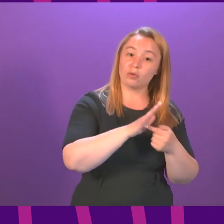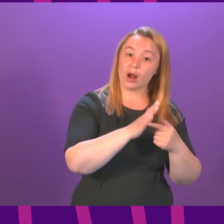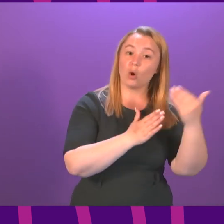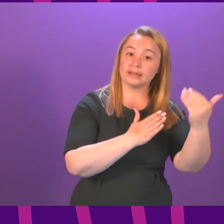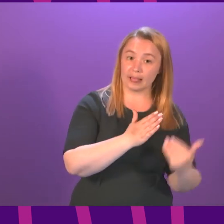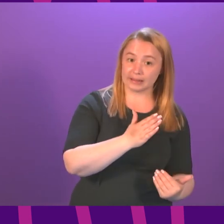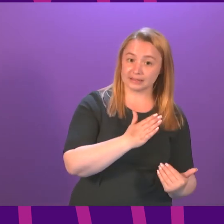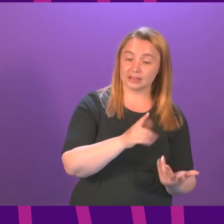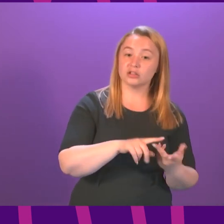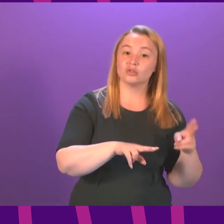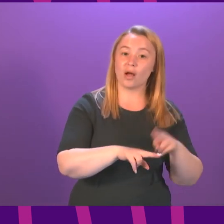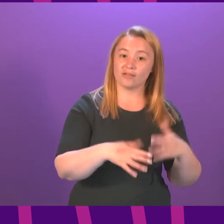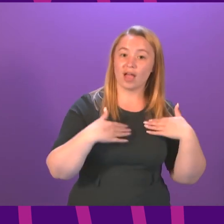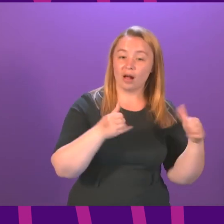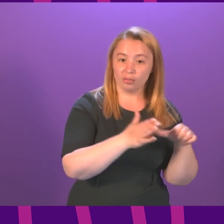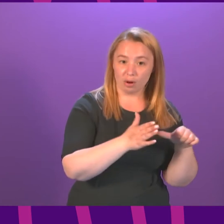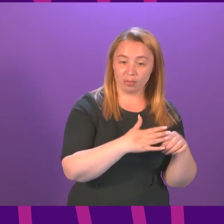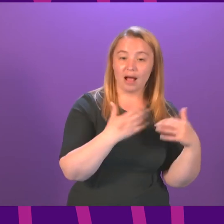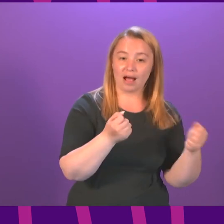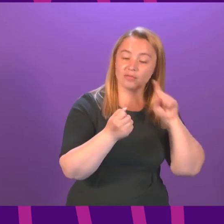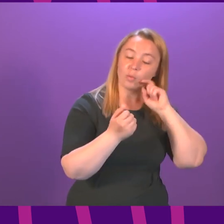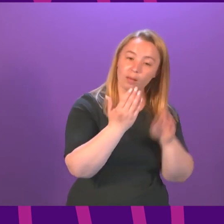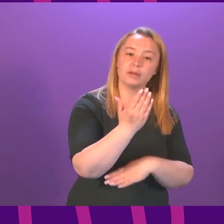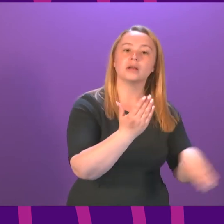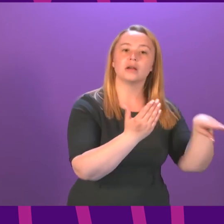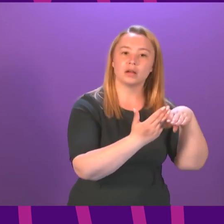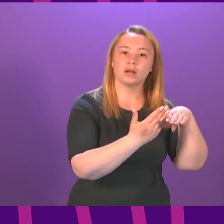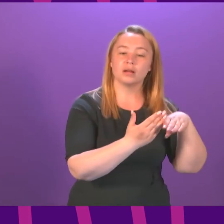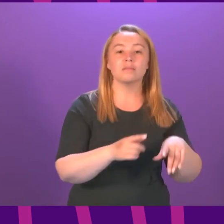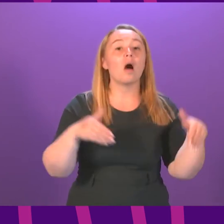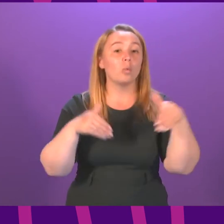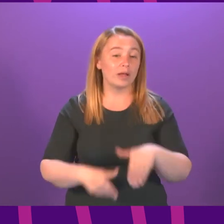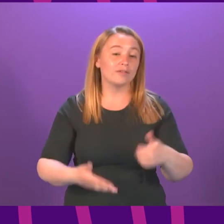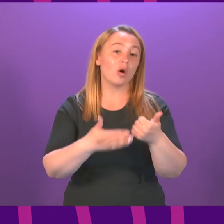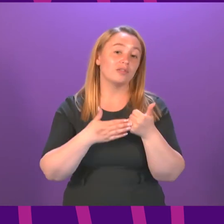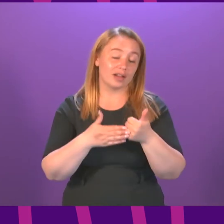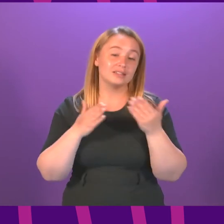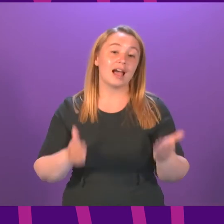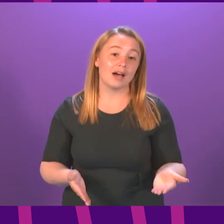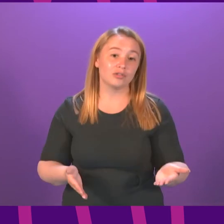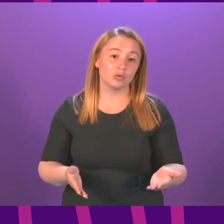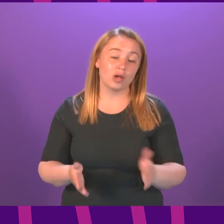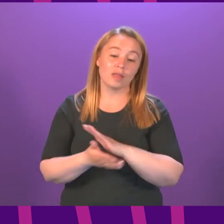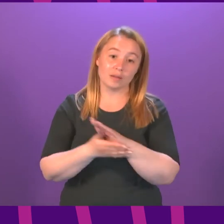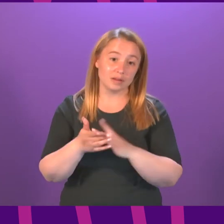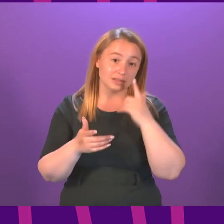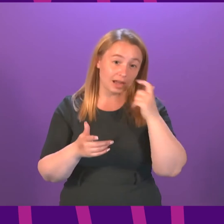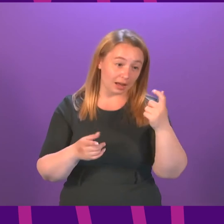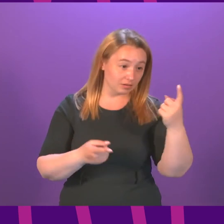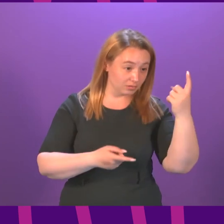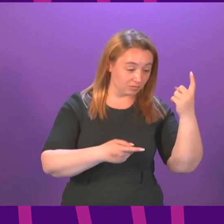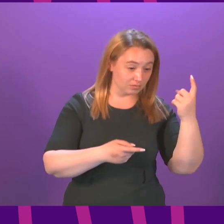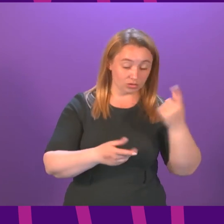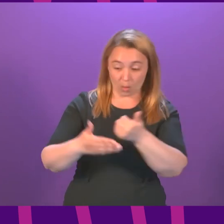of underlying health conditions and other factors but as soon as we have that advice as soon as we have a clearer line of sight about supplies